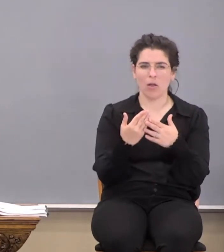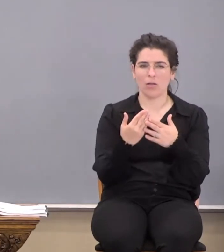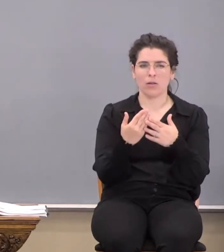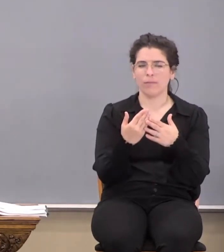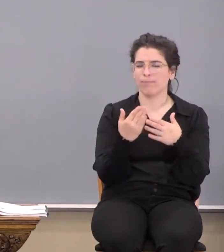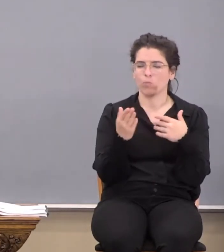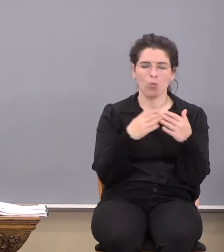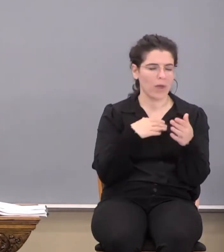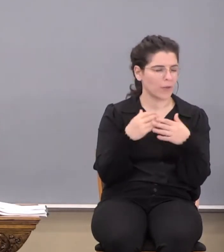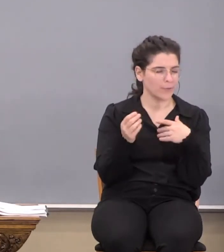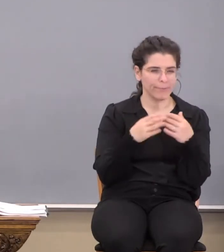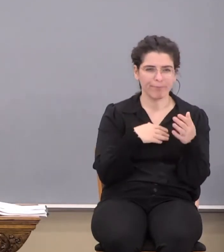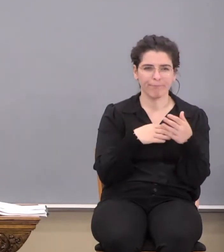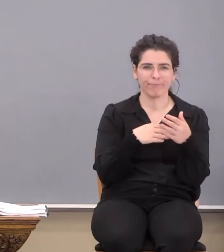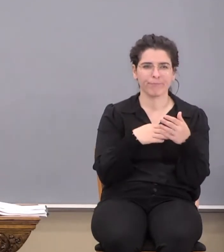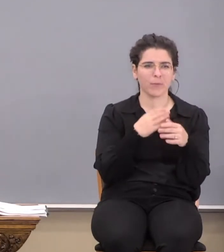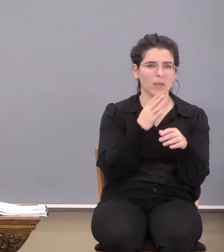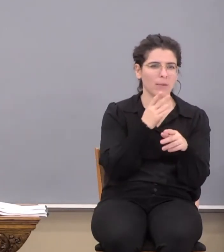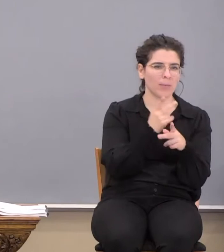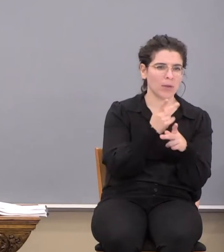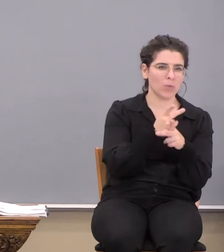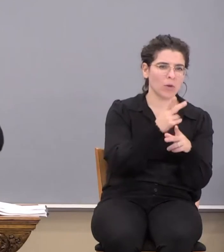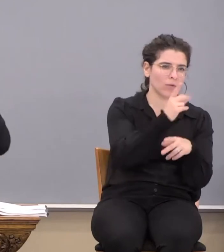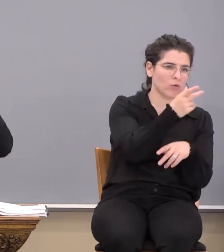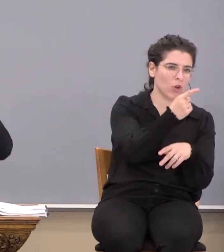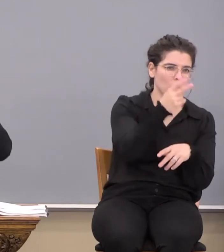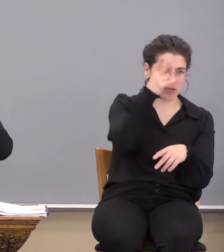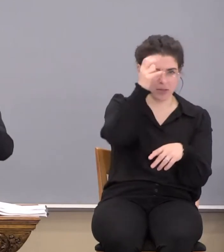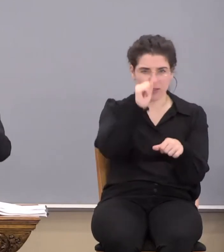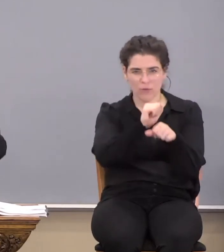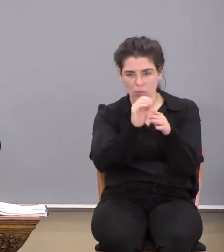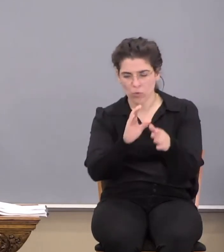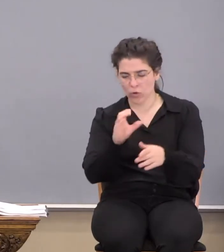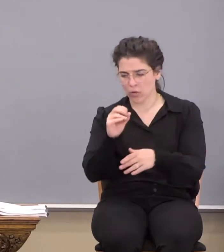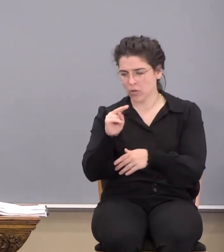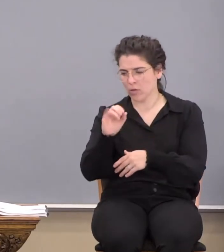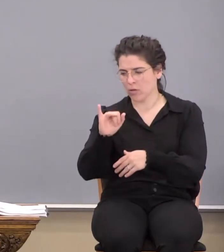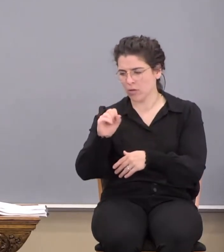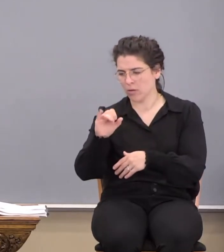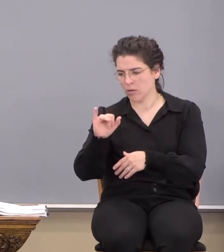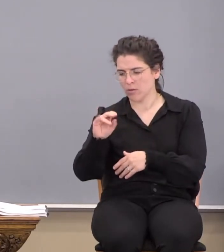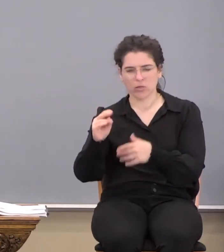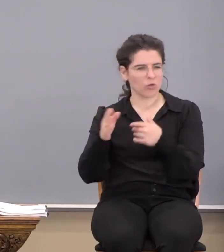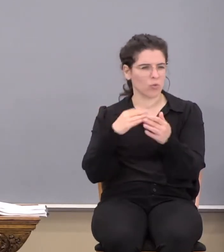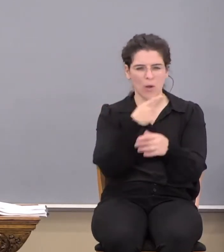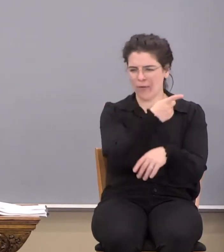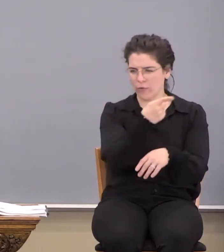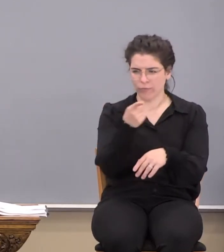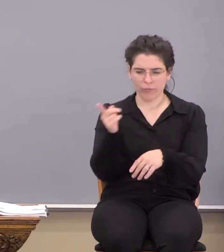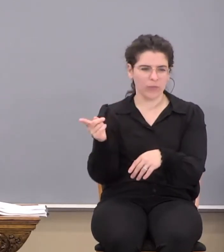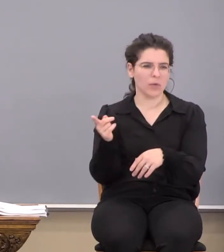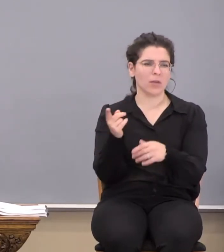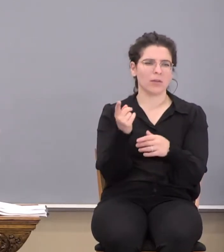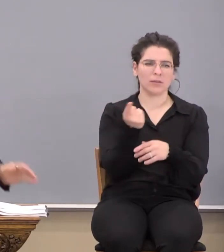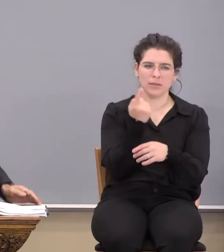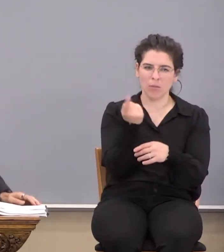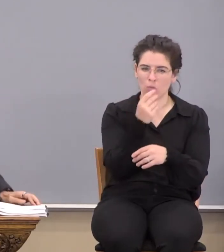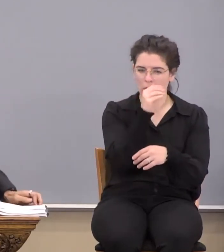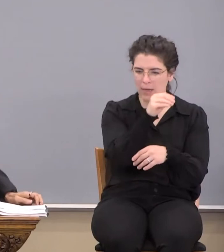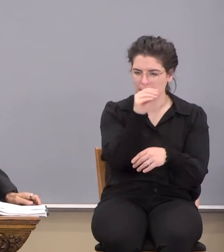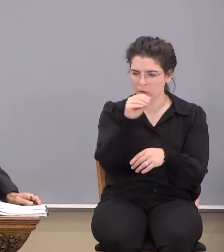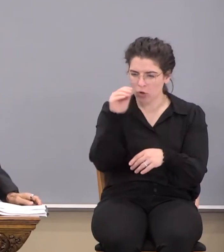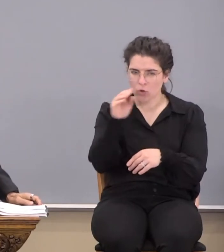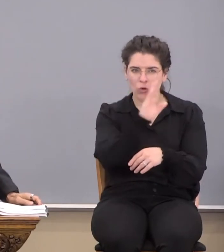whether it's, he says, beware of dogs, the evil workers, the concision, whoever they are, somewhere in their